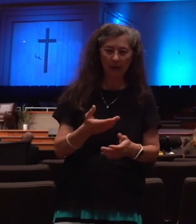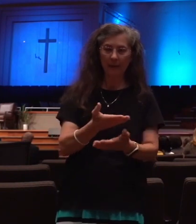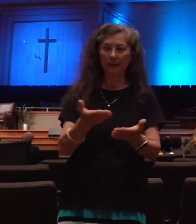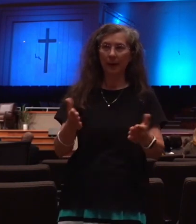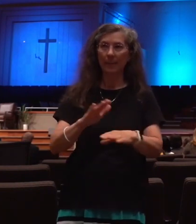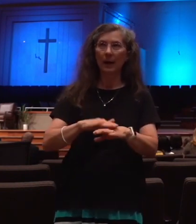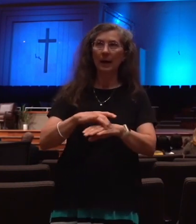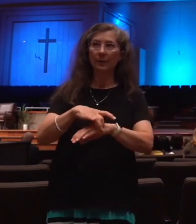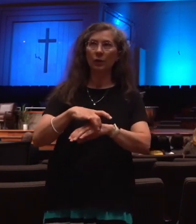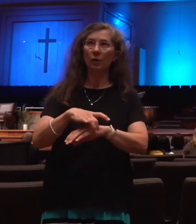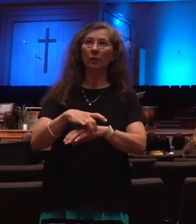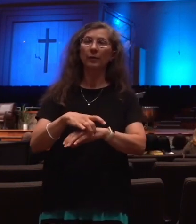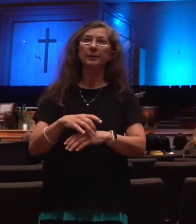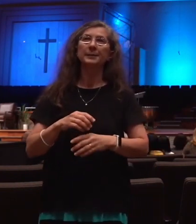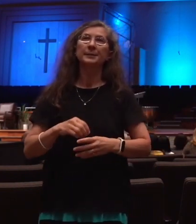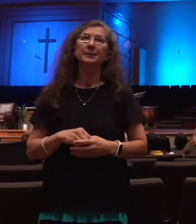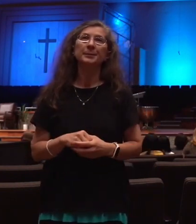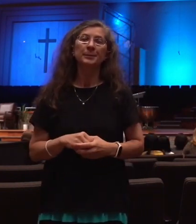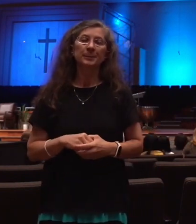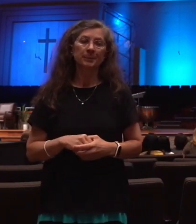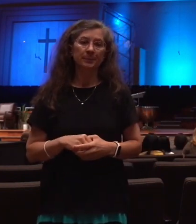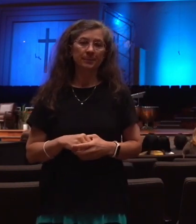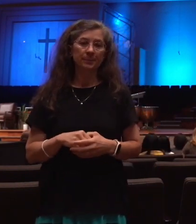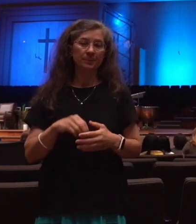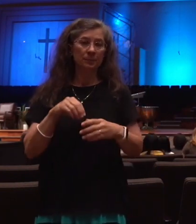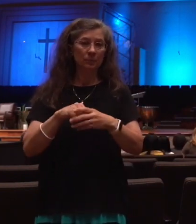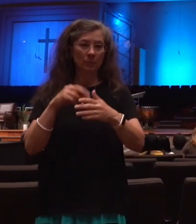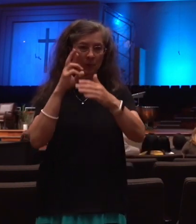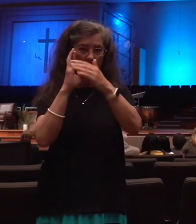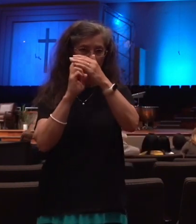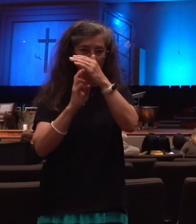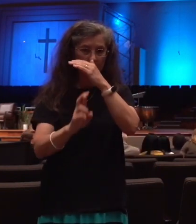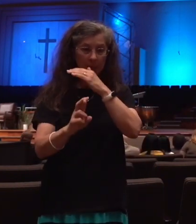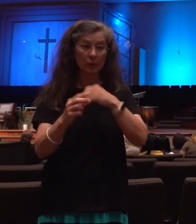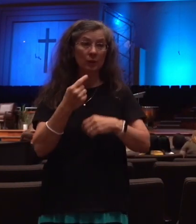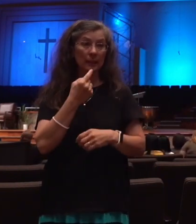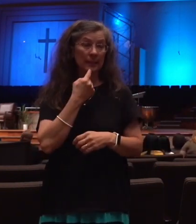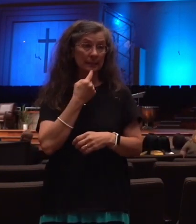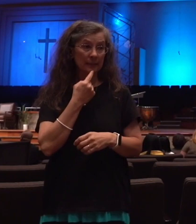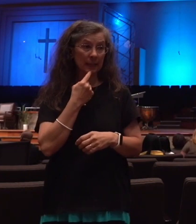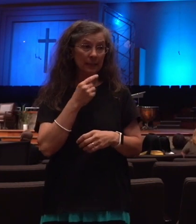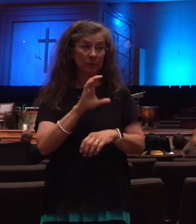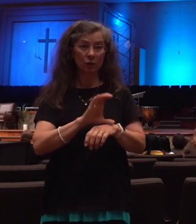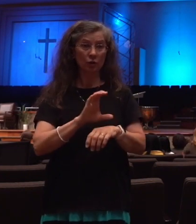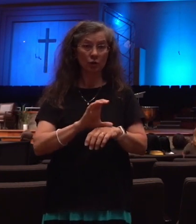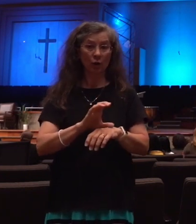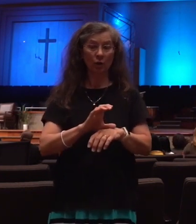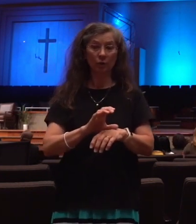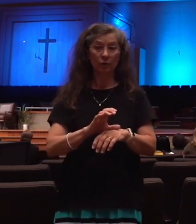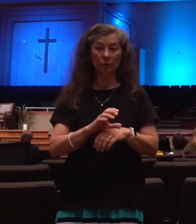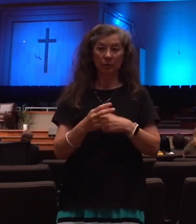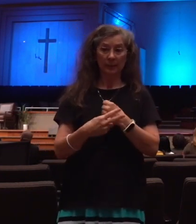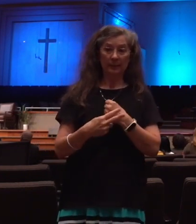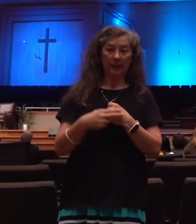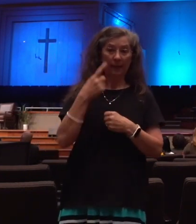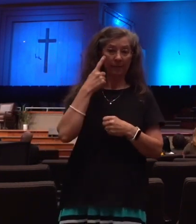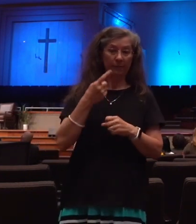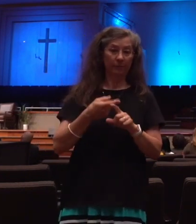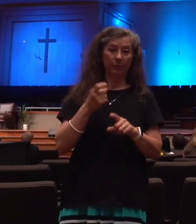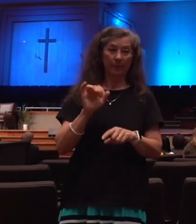.10, it tells us the church is spared from that time period. In other words, we are not going through that hour of